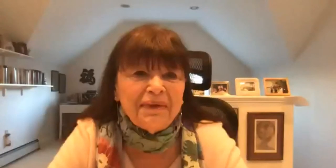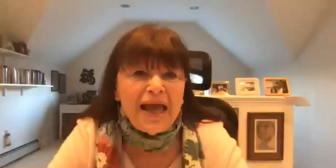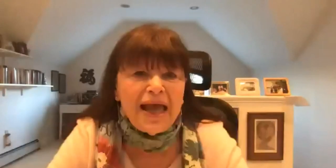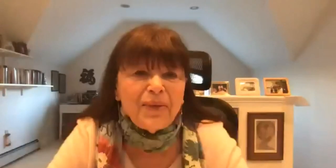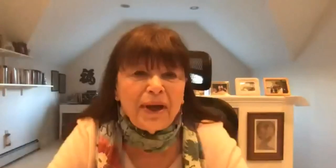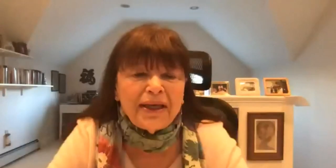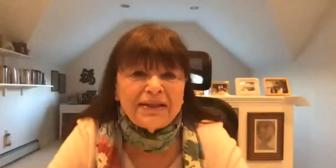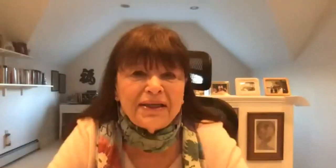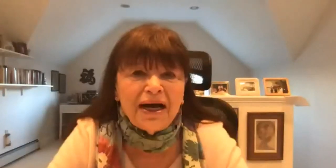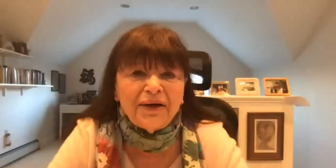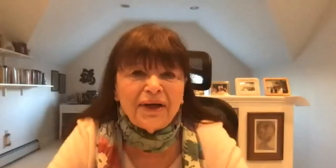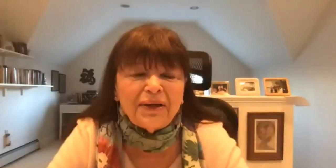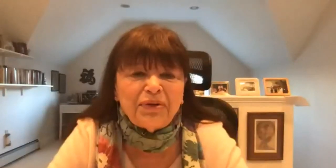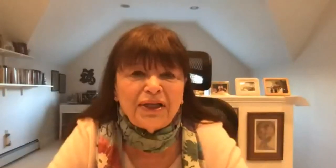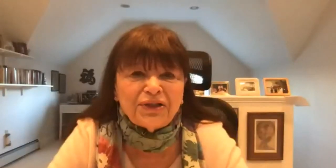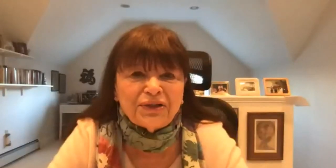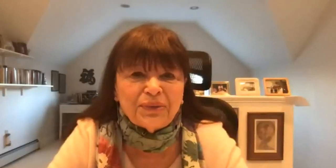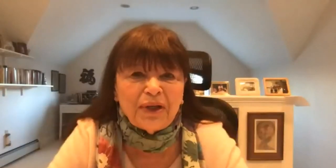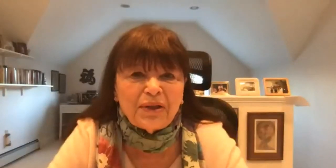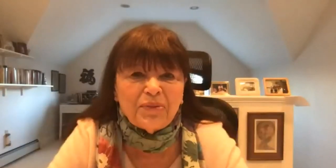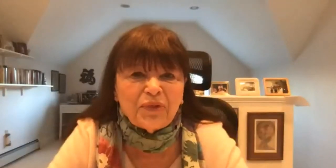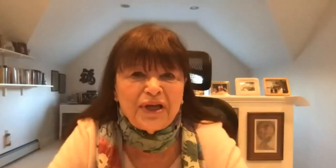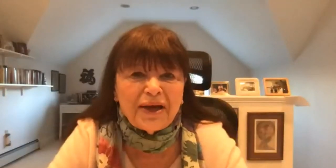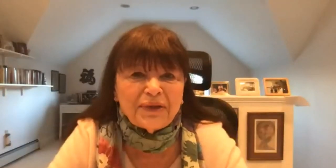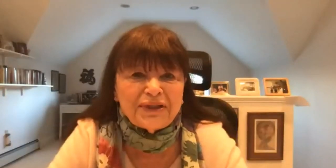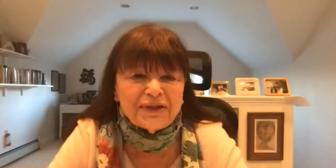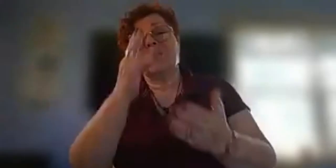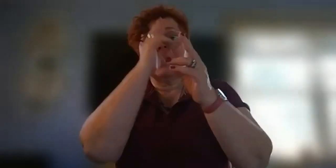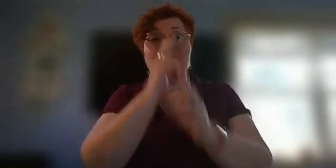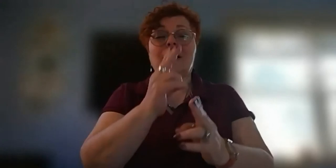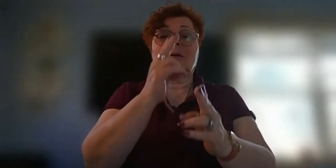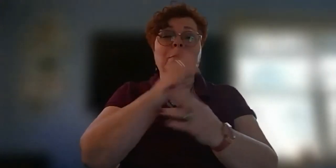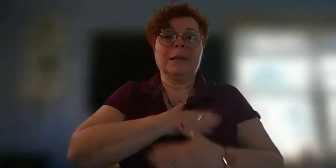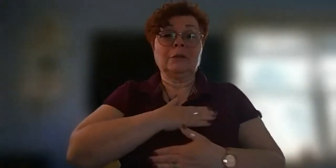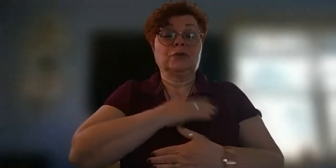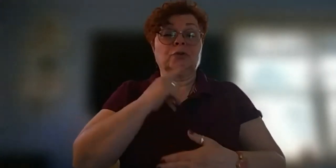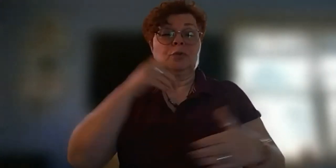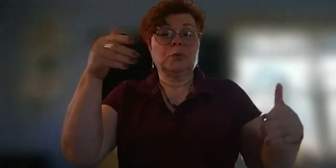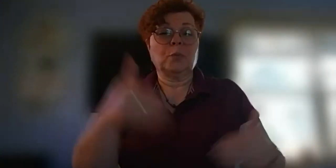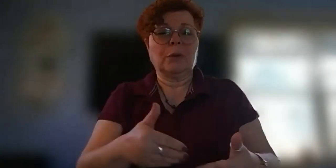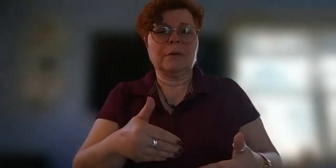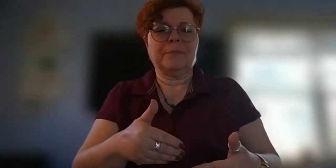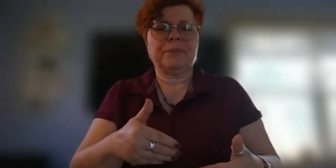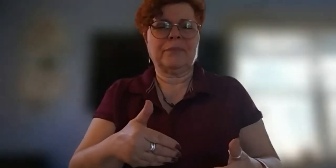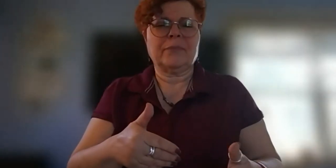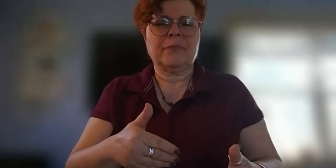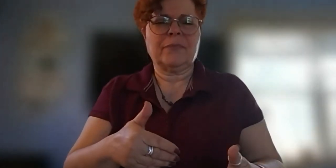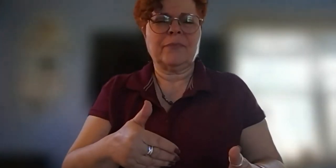anyway it's an honor and a pleasure to welcome marie harris here this is our 11th whoops i'm sorry